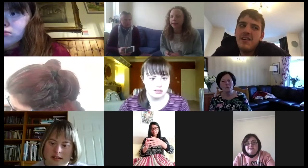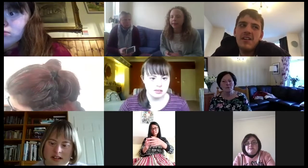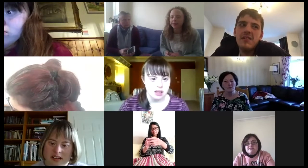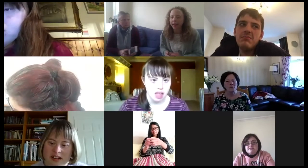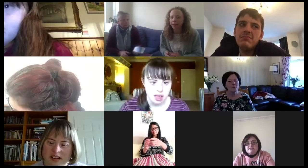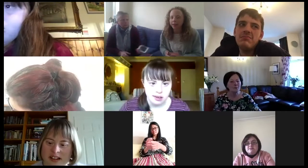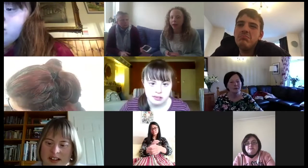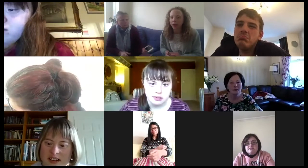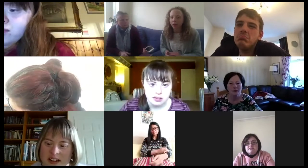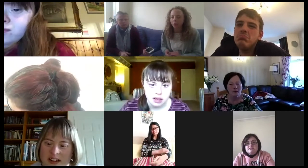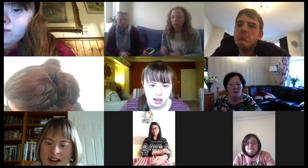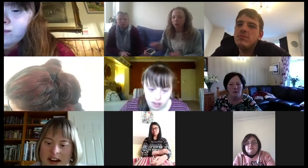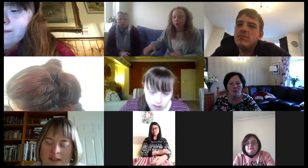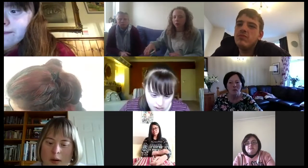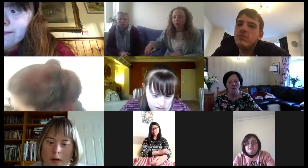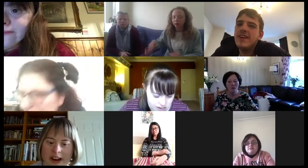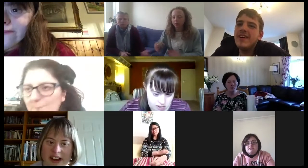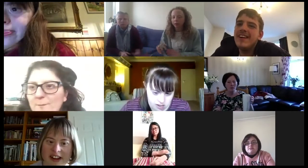Nintendo. I have a Wii.